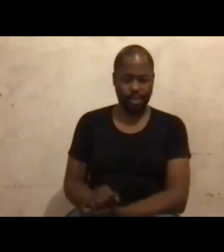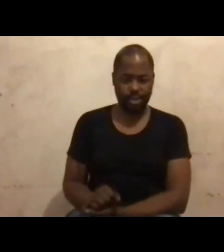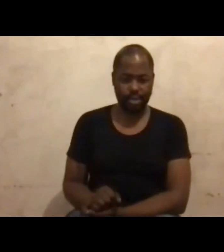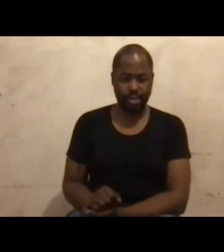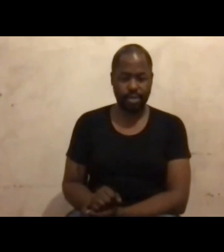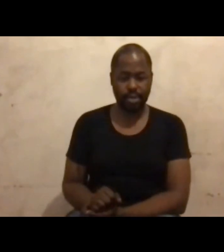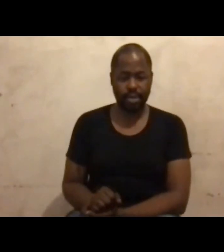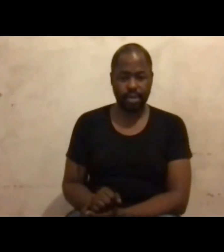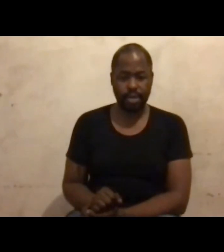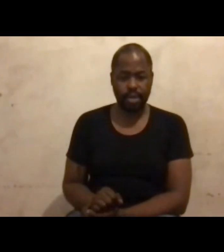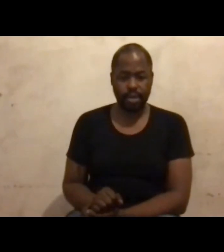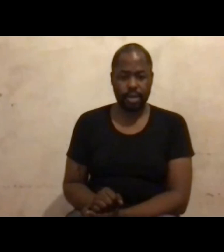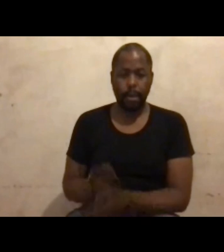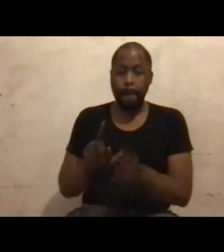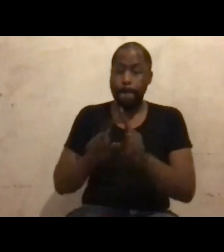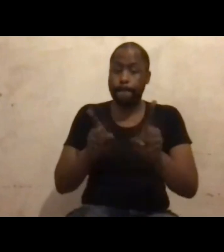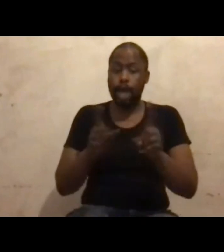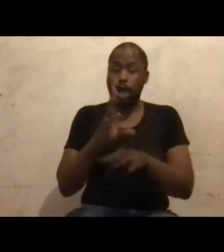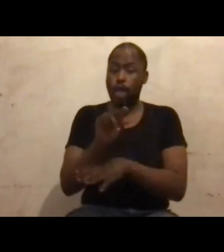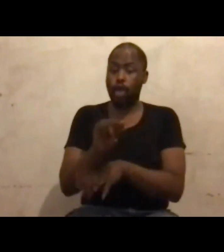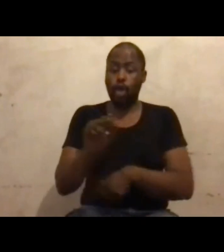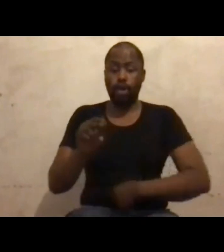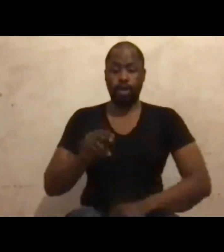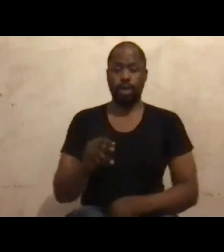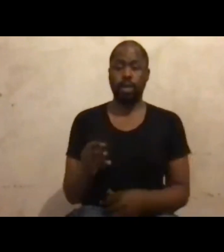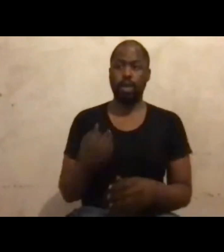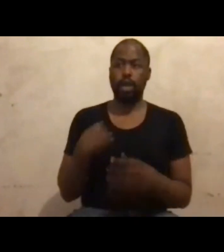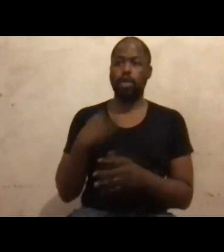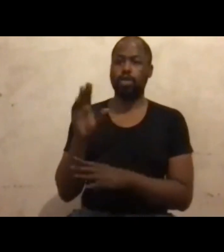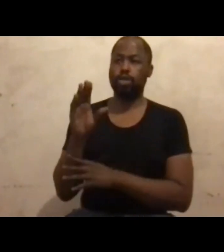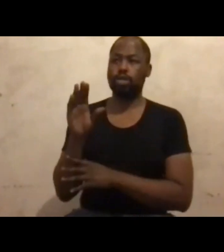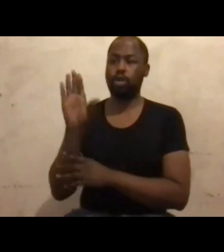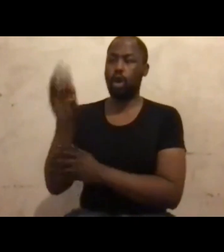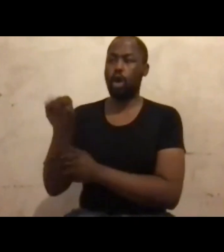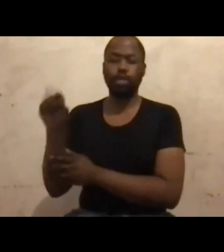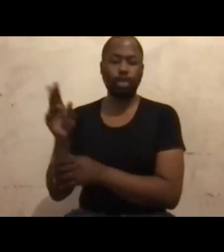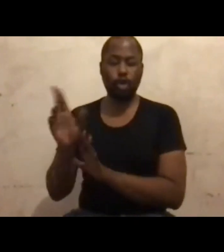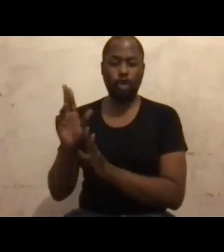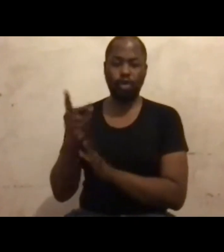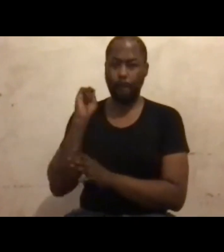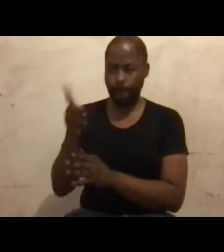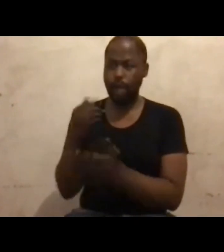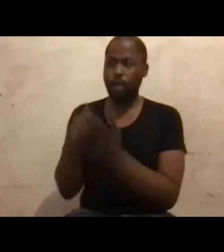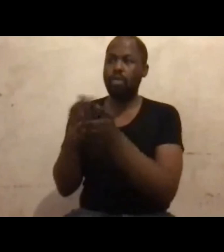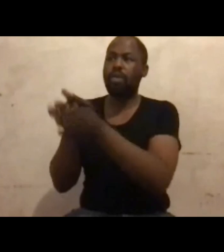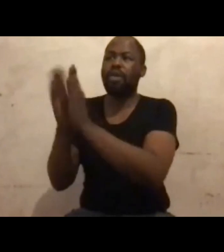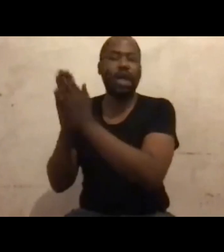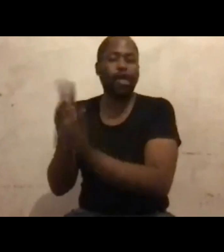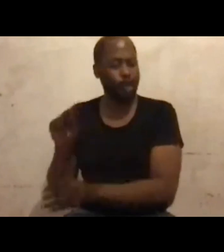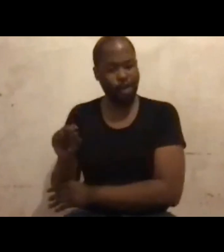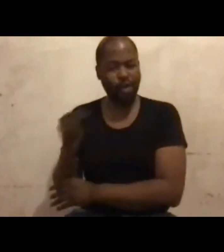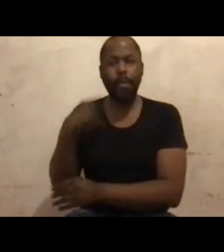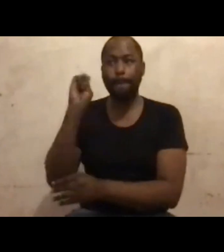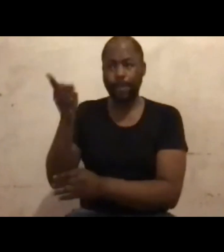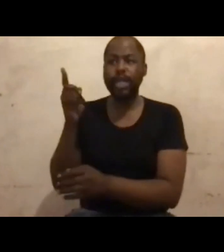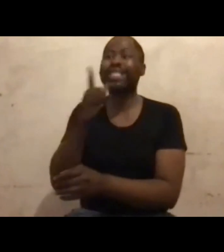but not as asks, as demands, as actions. Whether we do it on